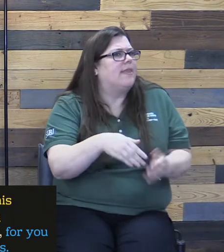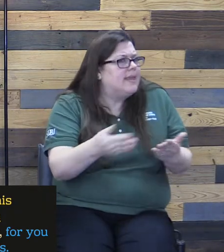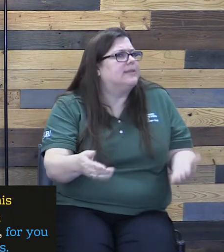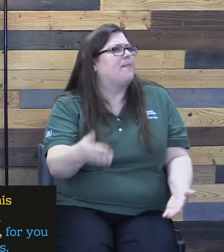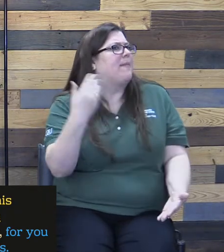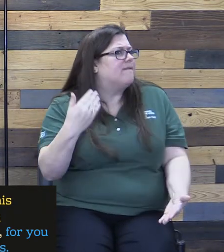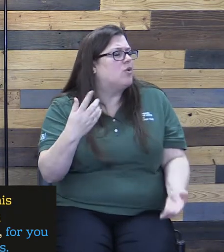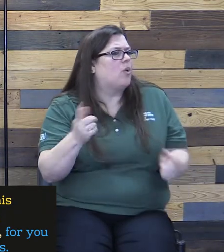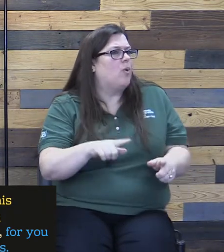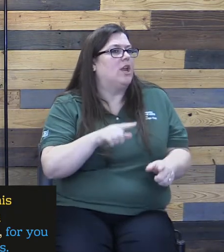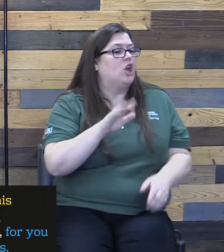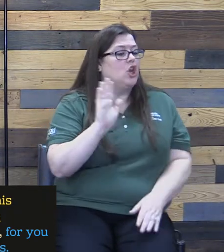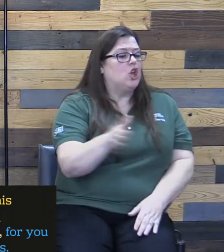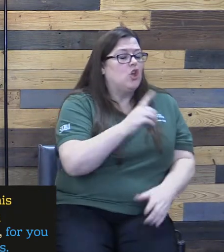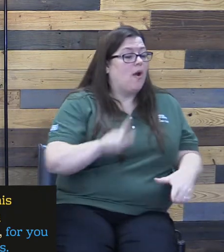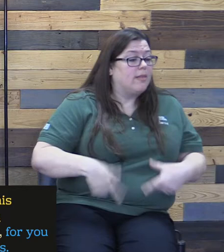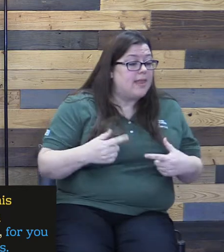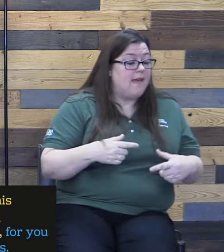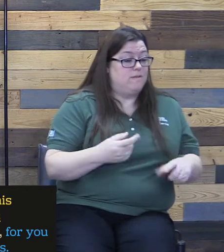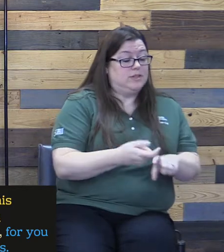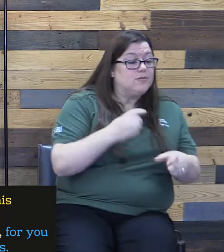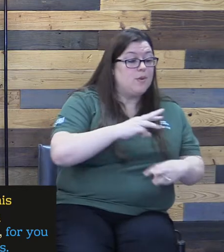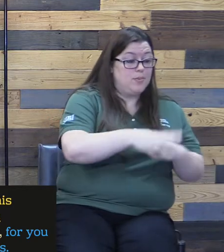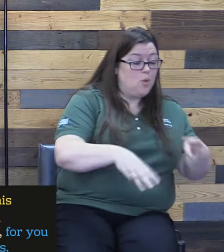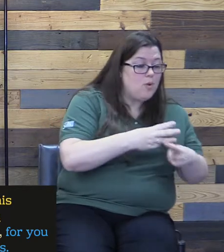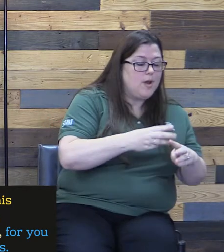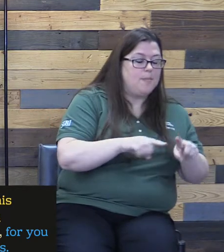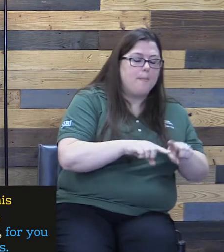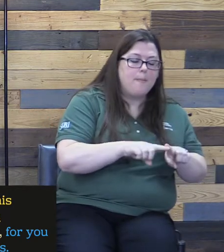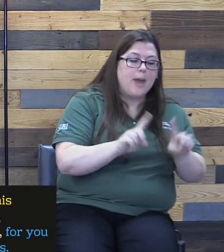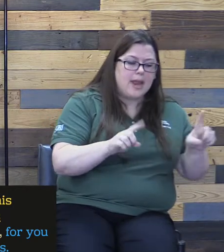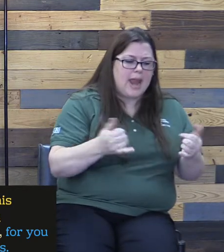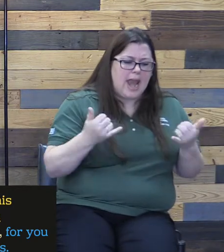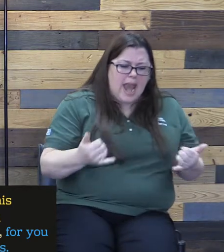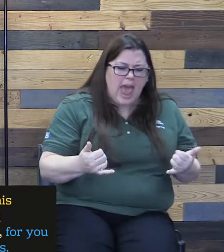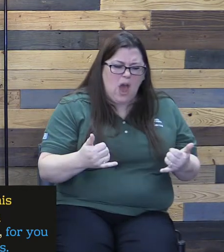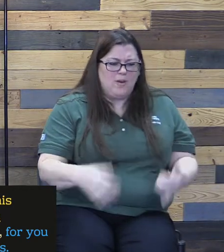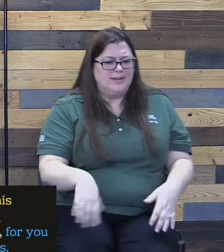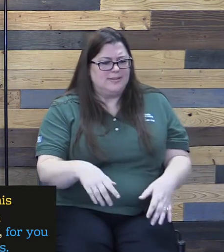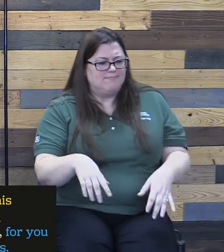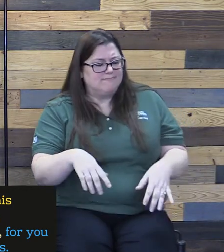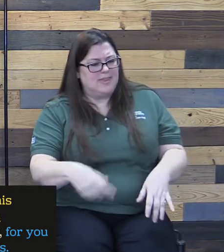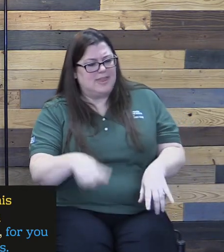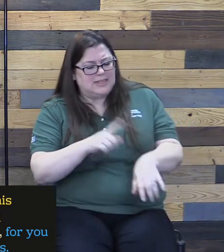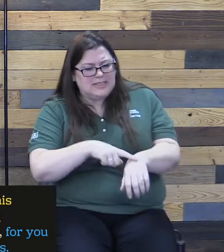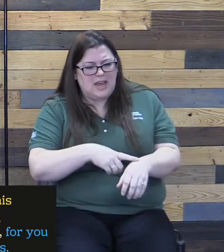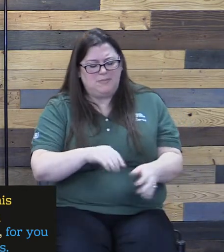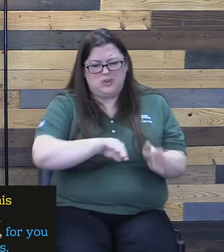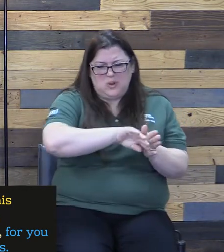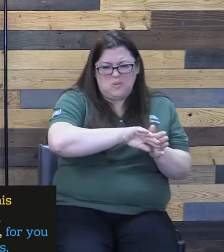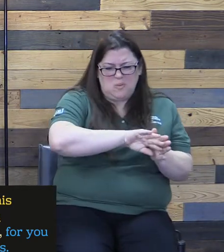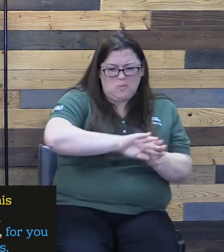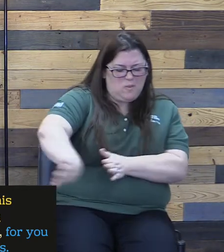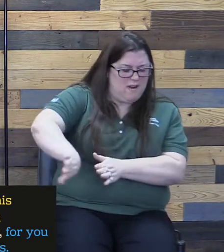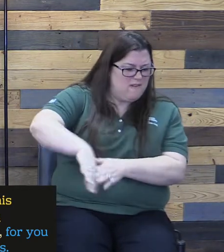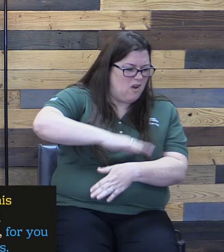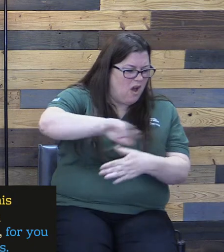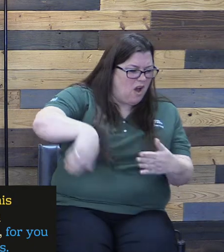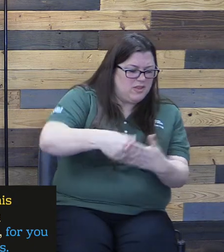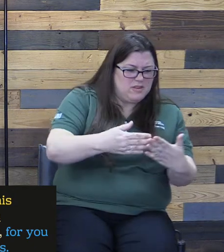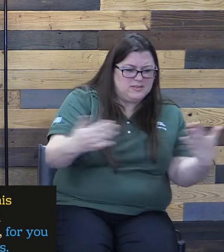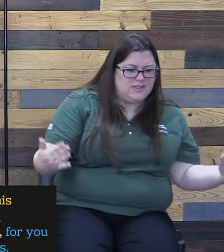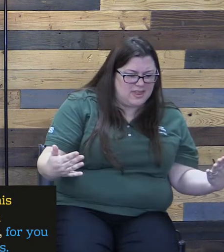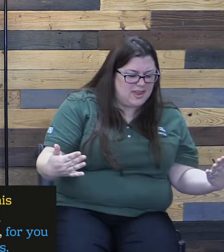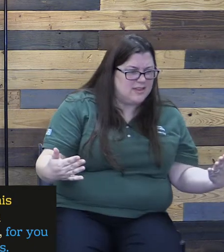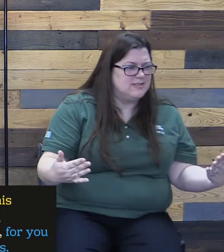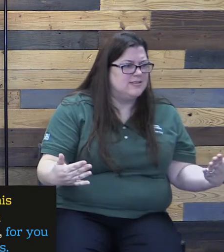now is the time to get rid of anger, rage, malicious behavior, slander, dirty language. passage, don't lie